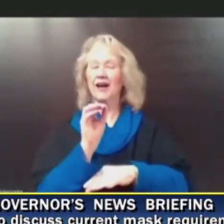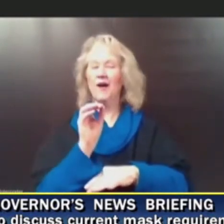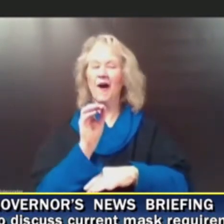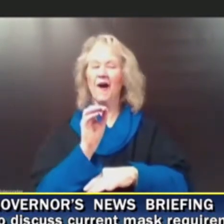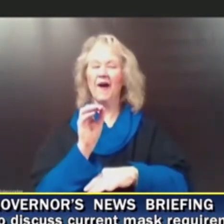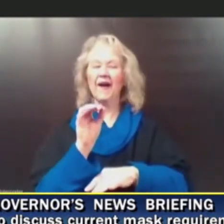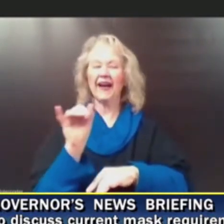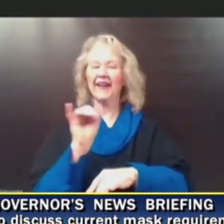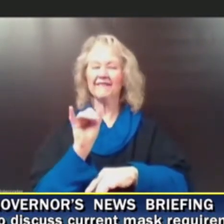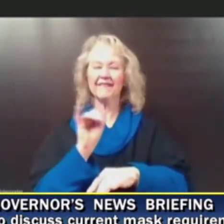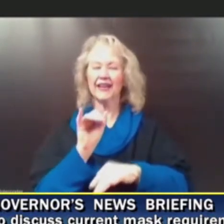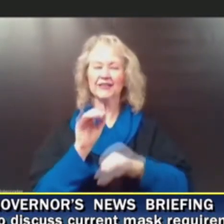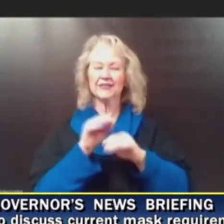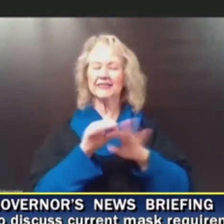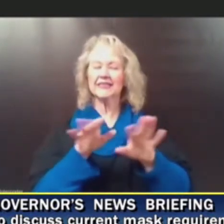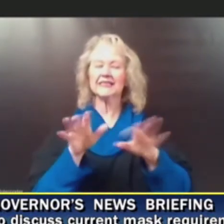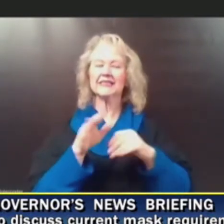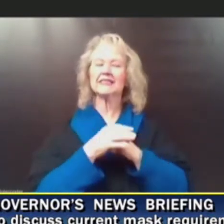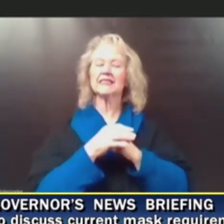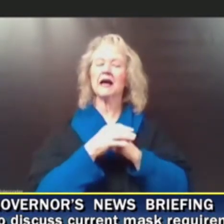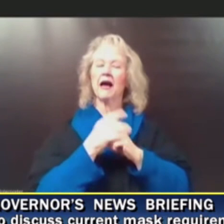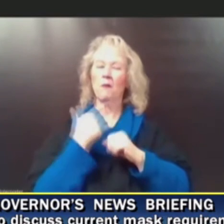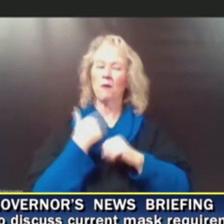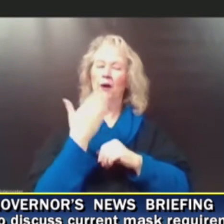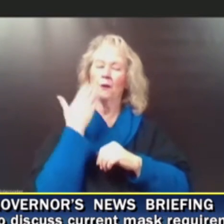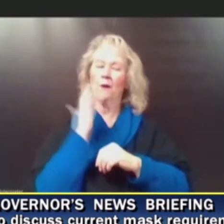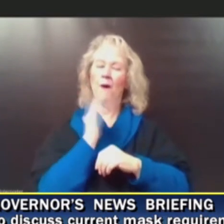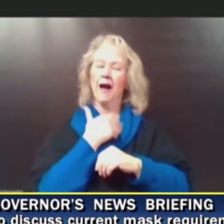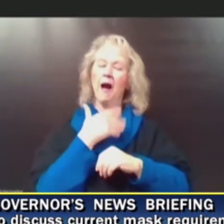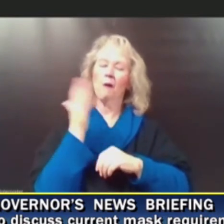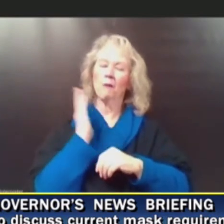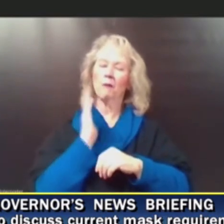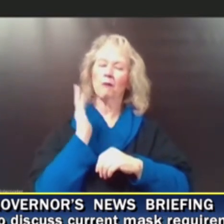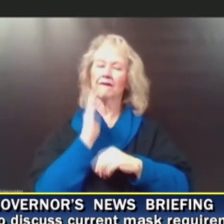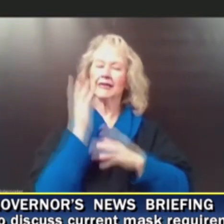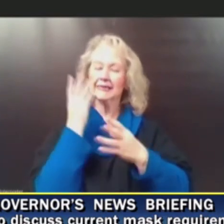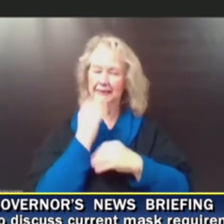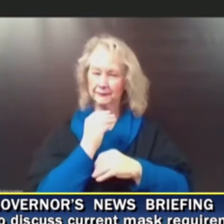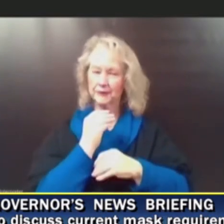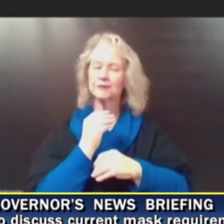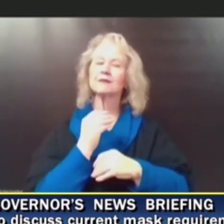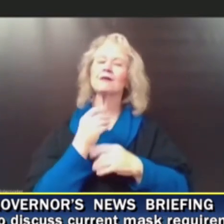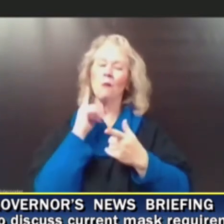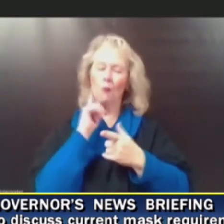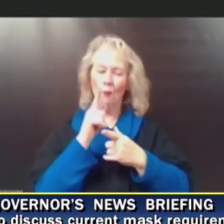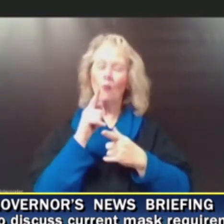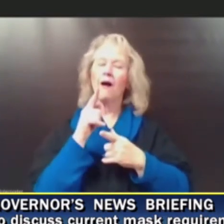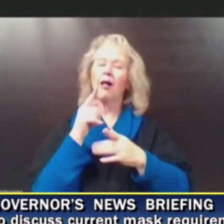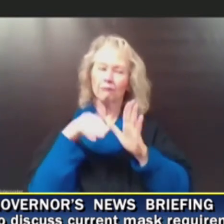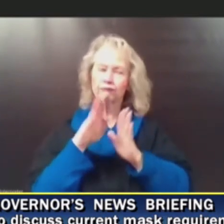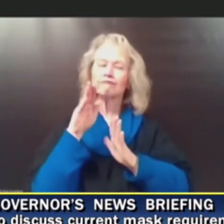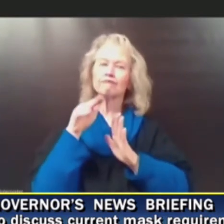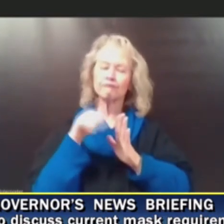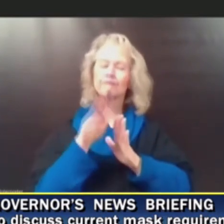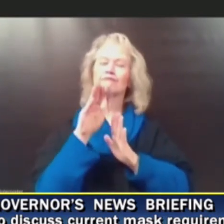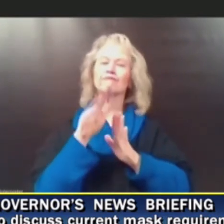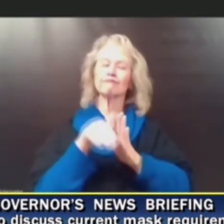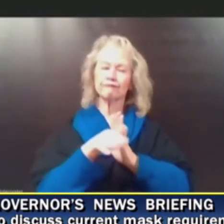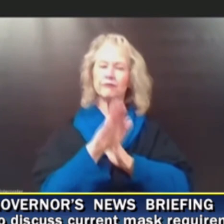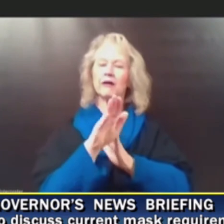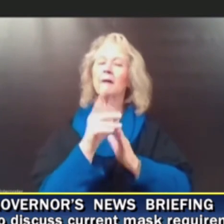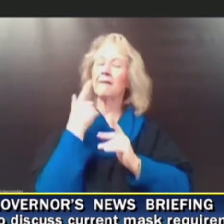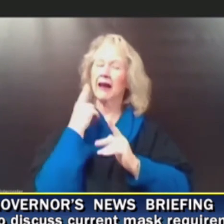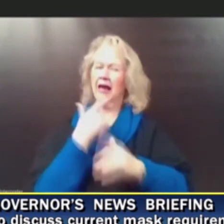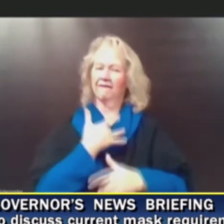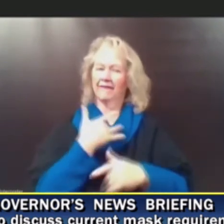get back. We know from previous experience that there'll be additional ripples as time goes. I think this is the right